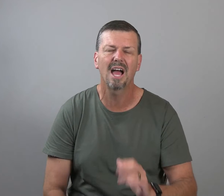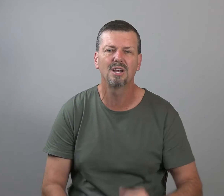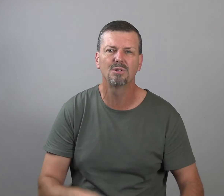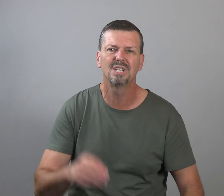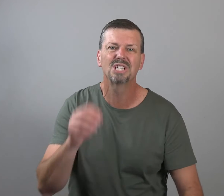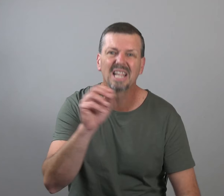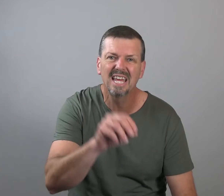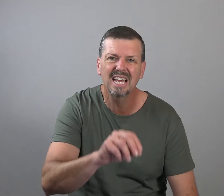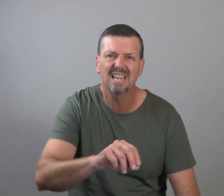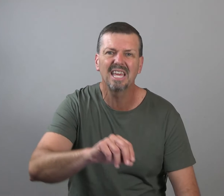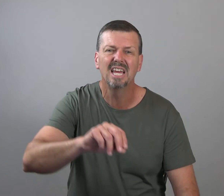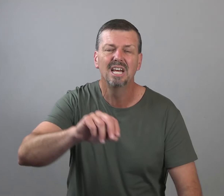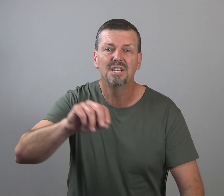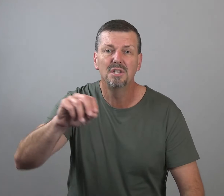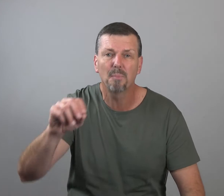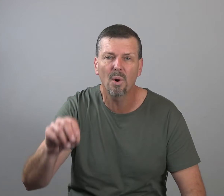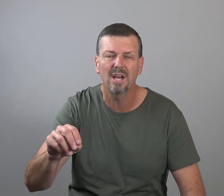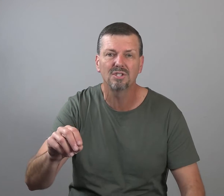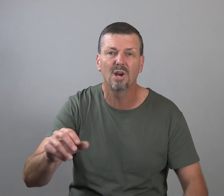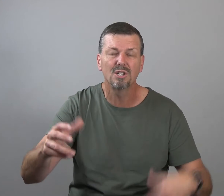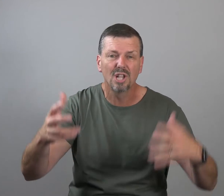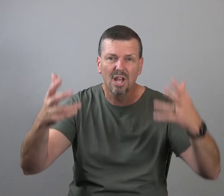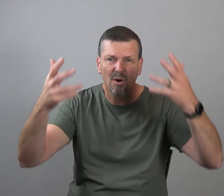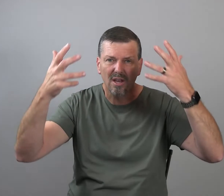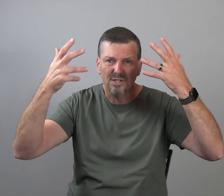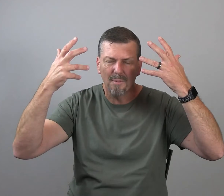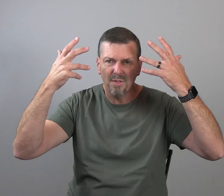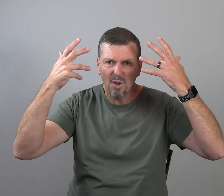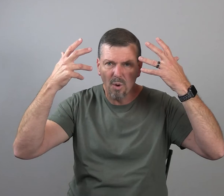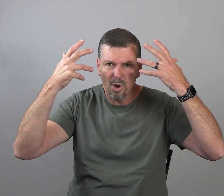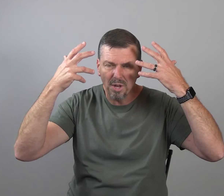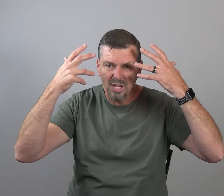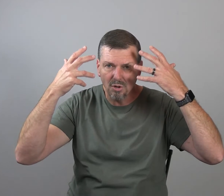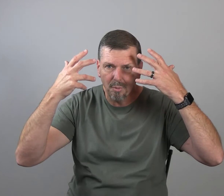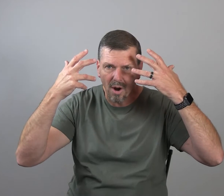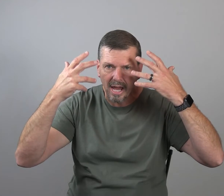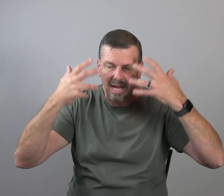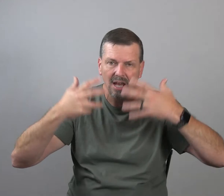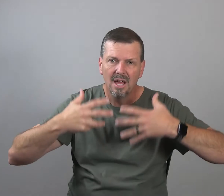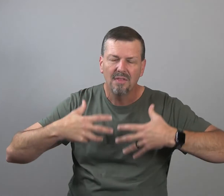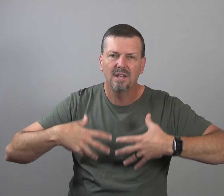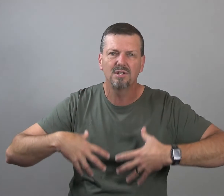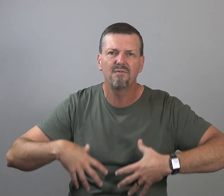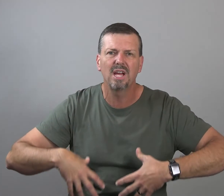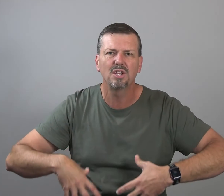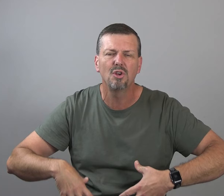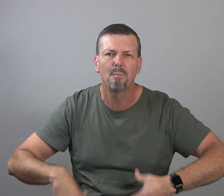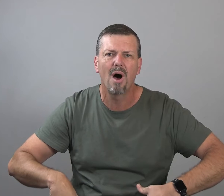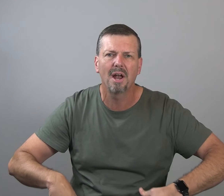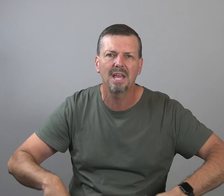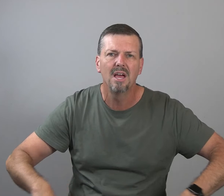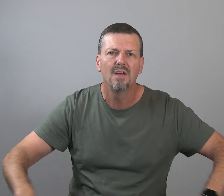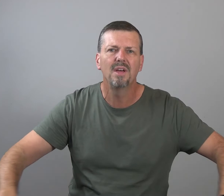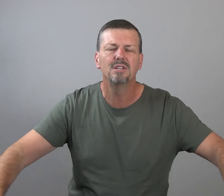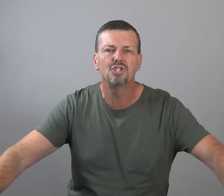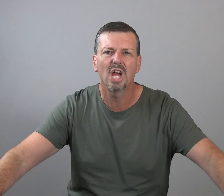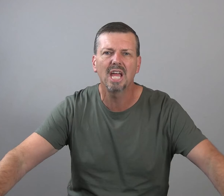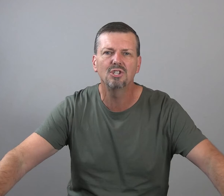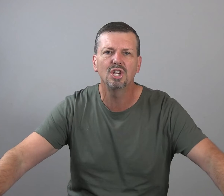diagnosed as clinically depressed. There is literally something going on in your brain that is affecting your body that is changing